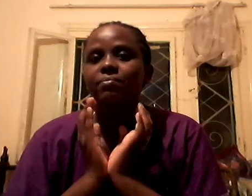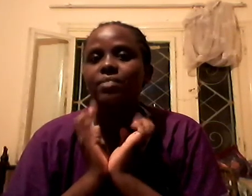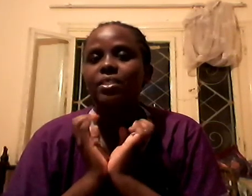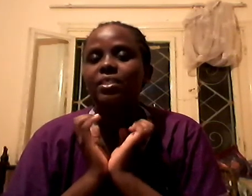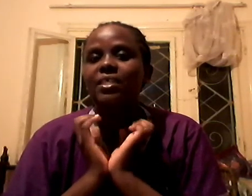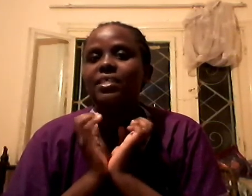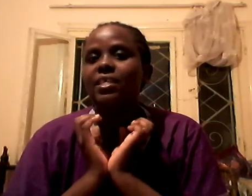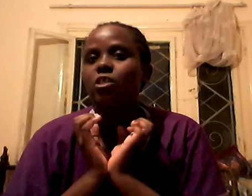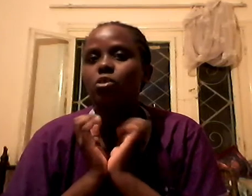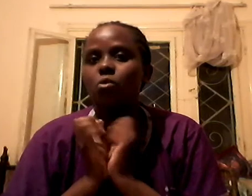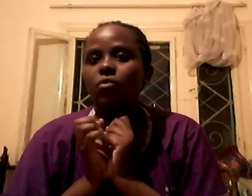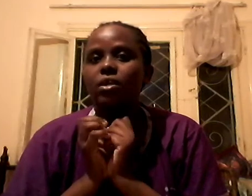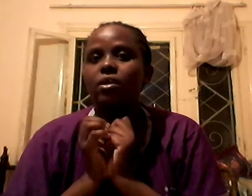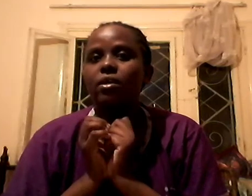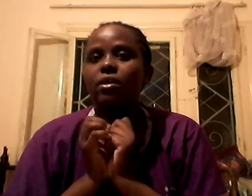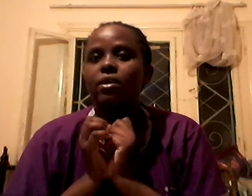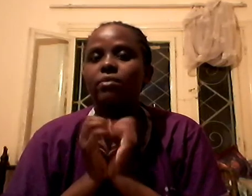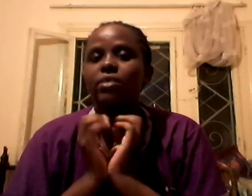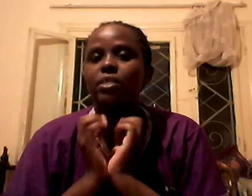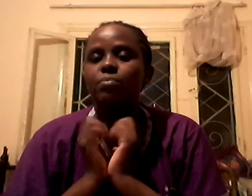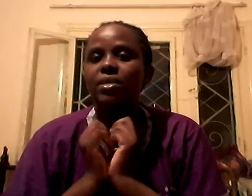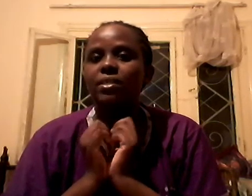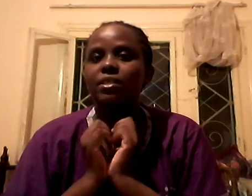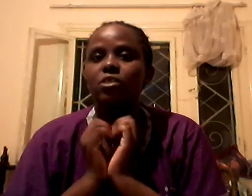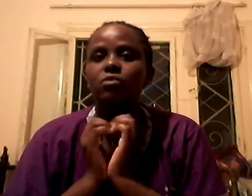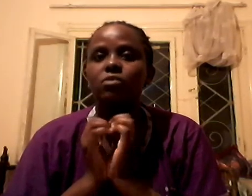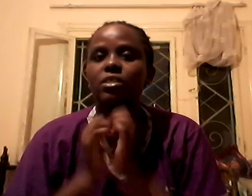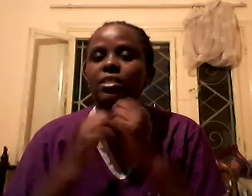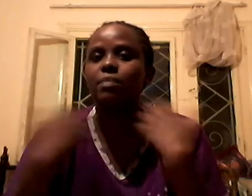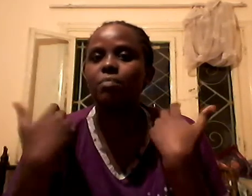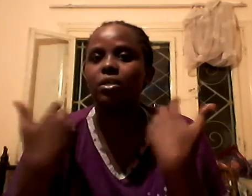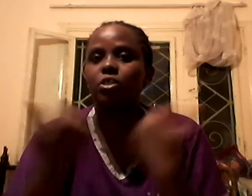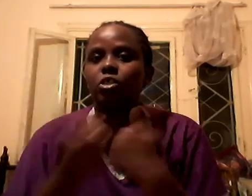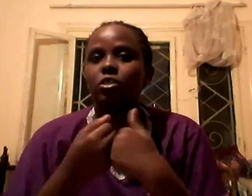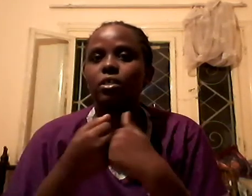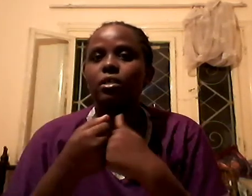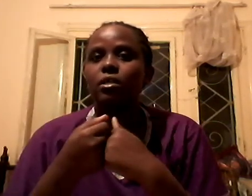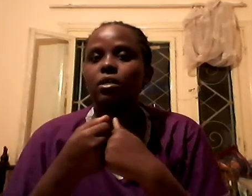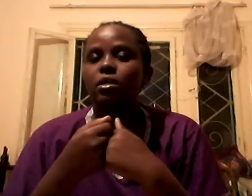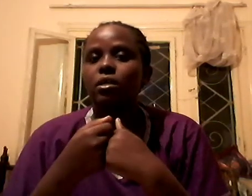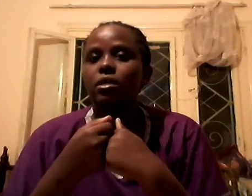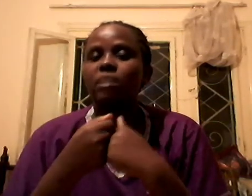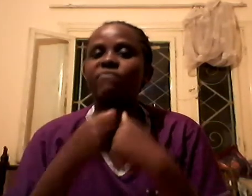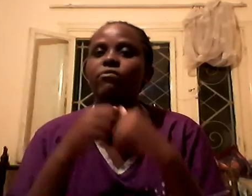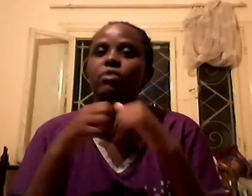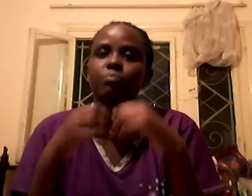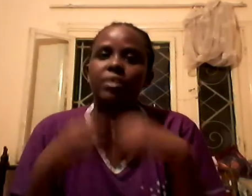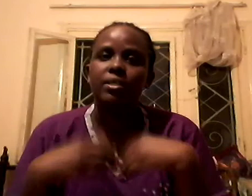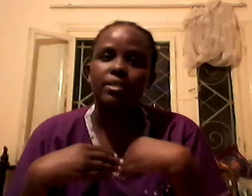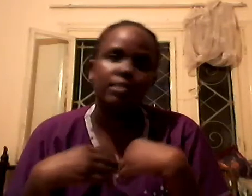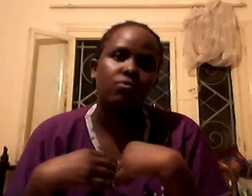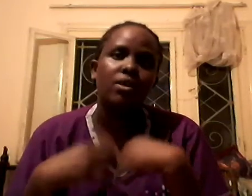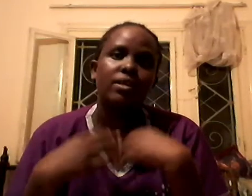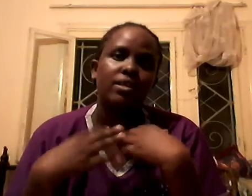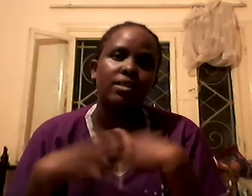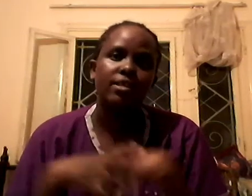Just say sorry. Respect does not take much. If you respect one another,